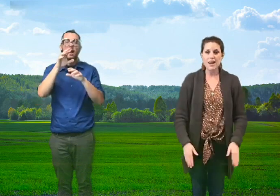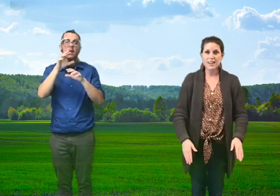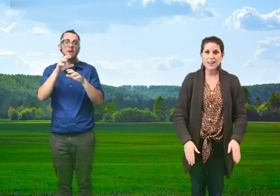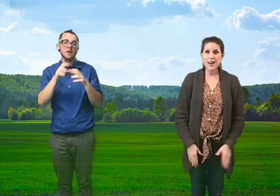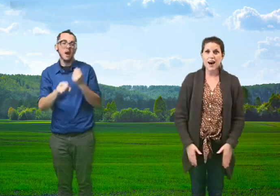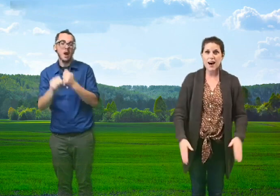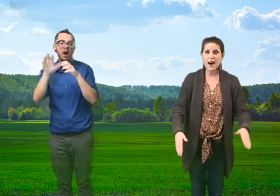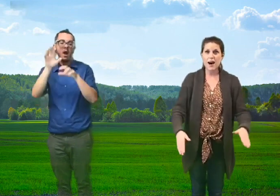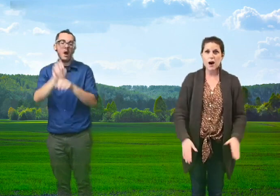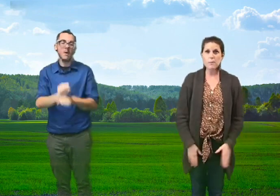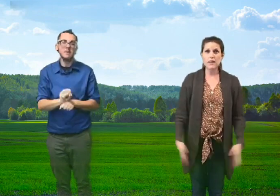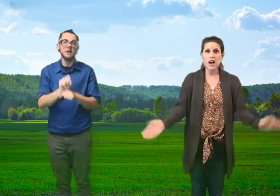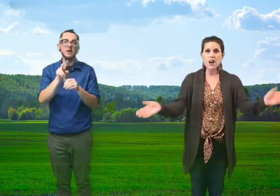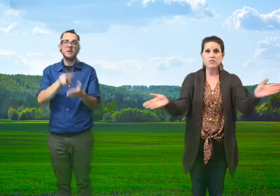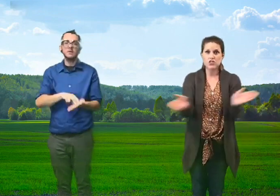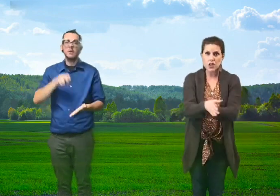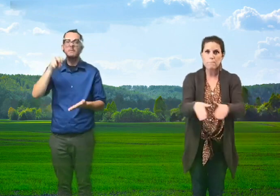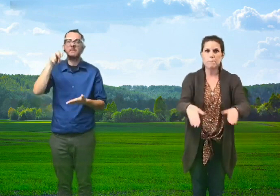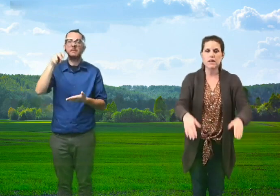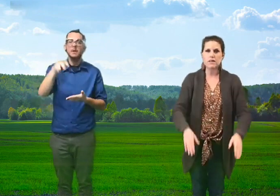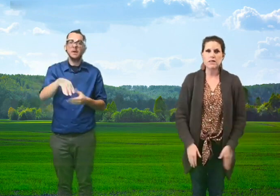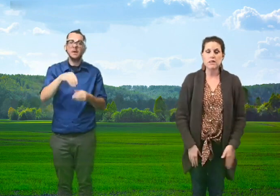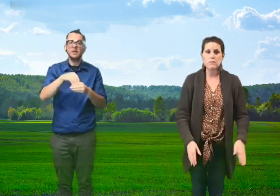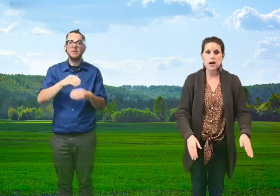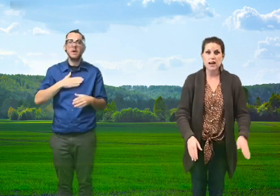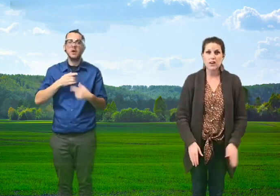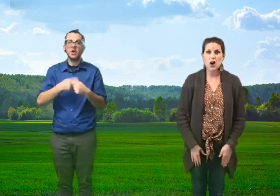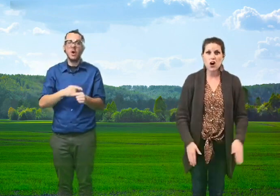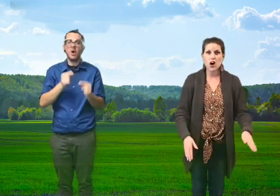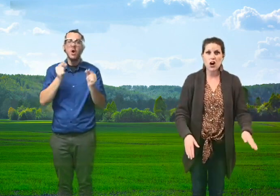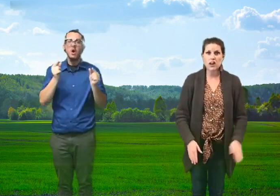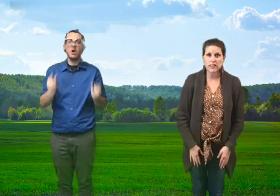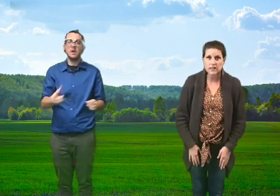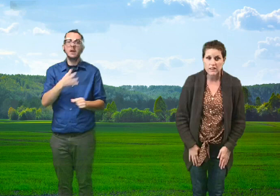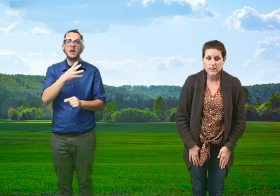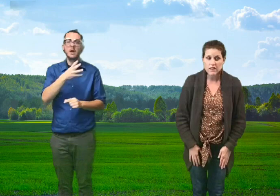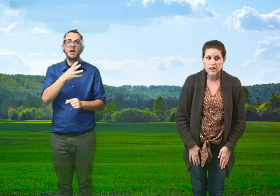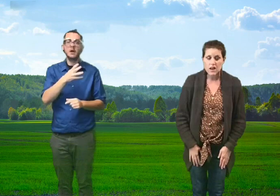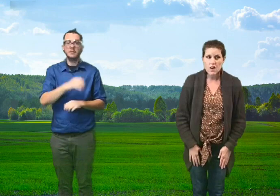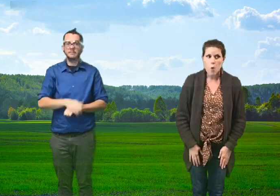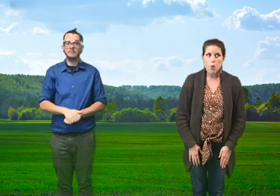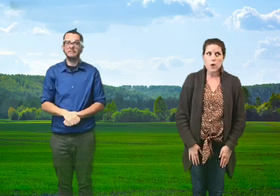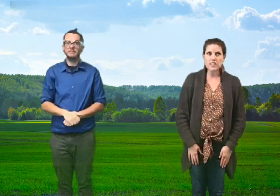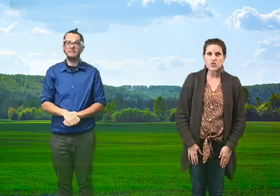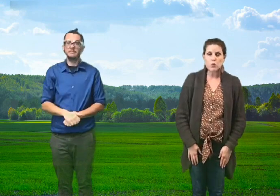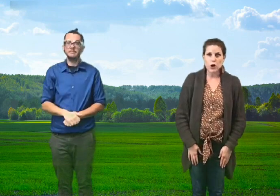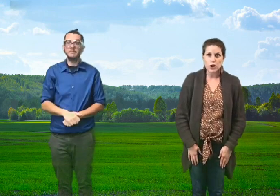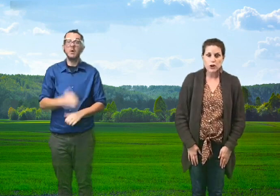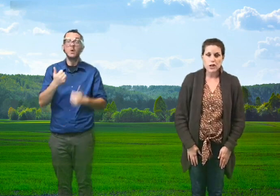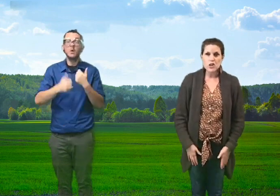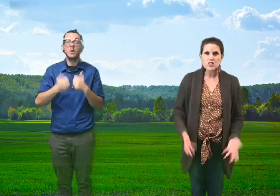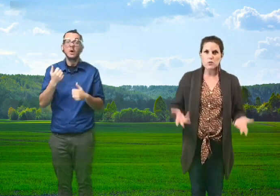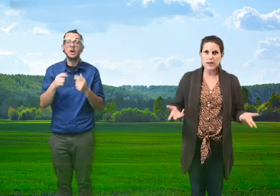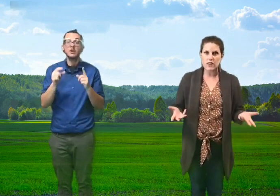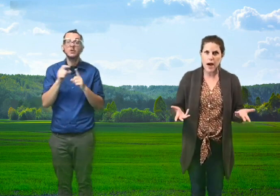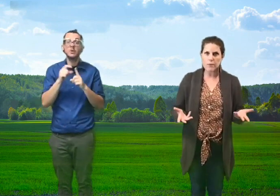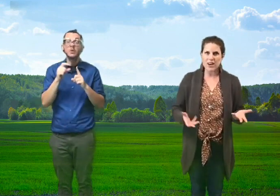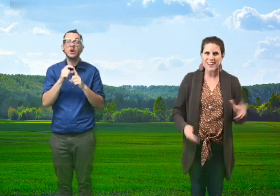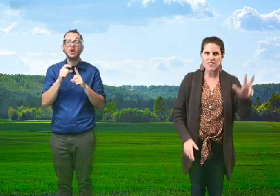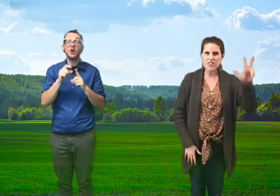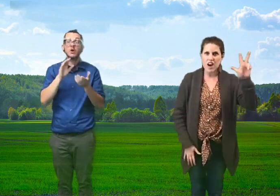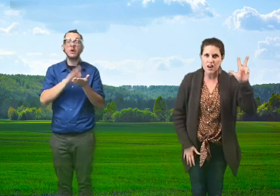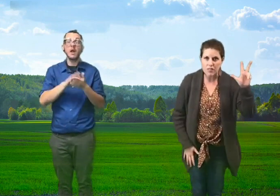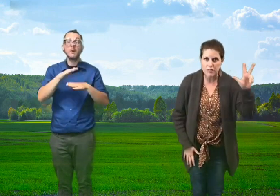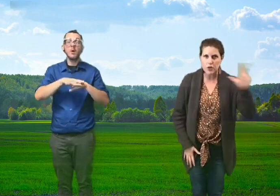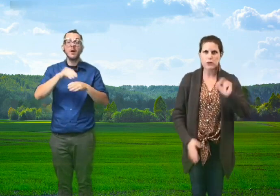a mighty habit. I'm jumping in my garden. Which word do we clap